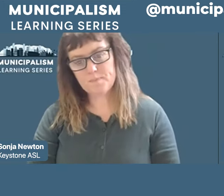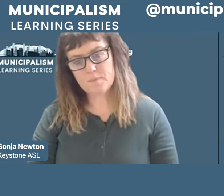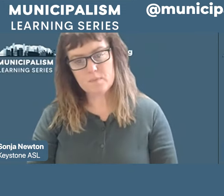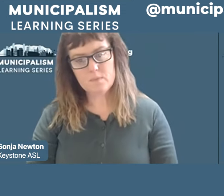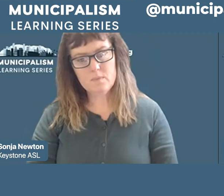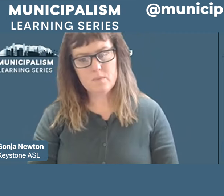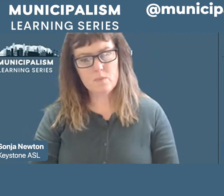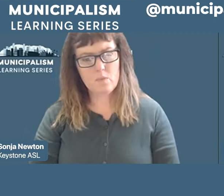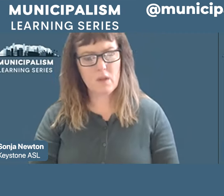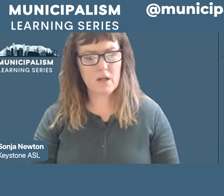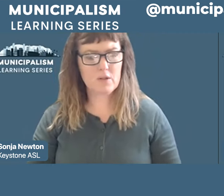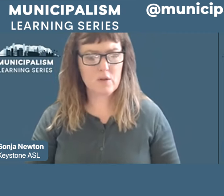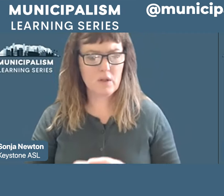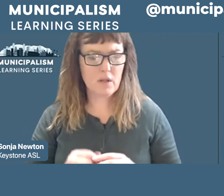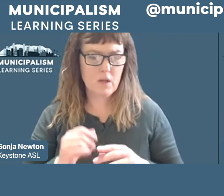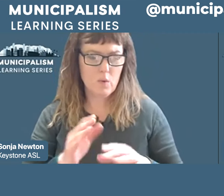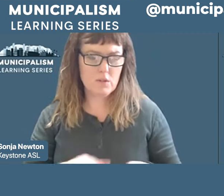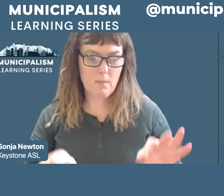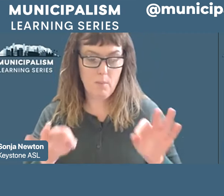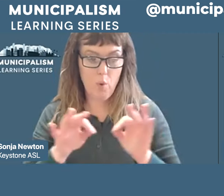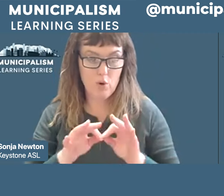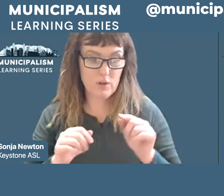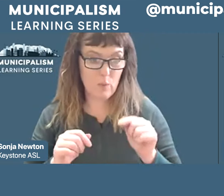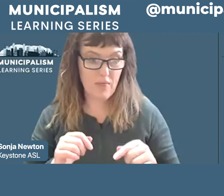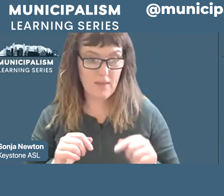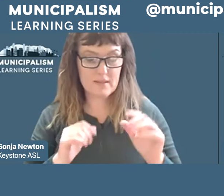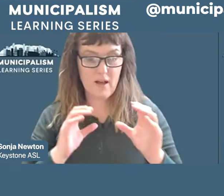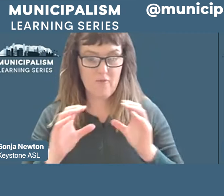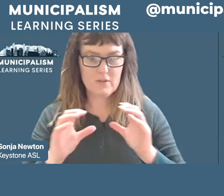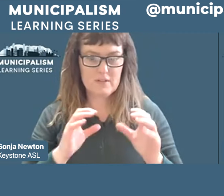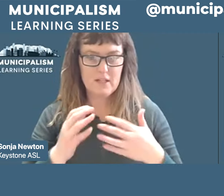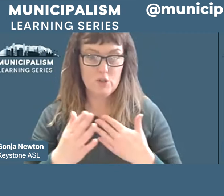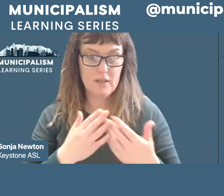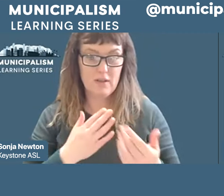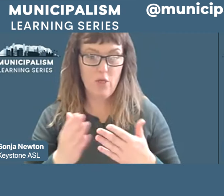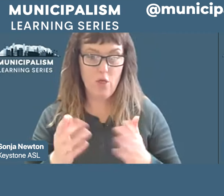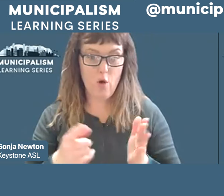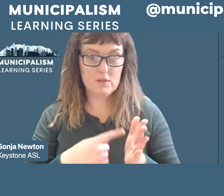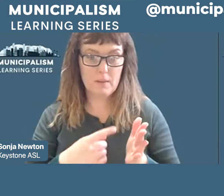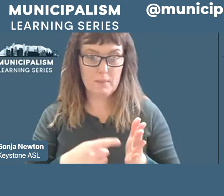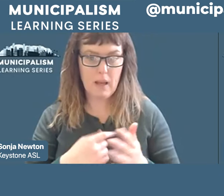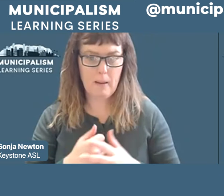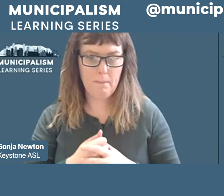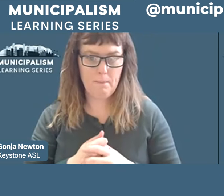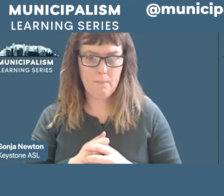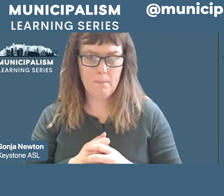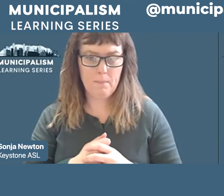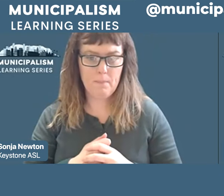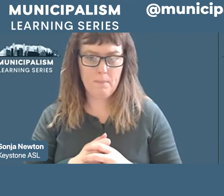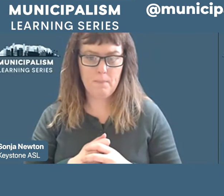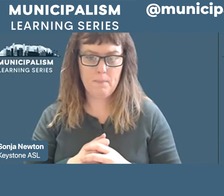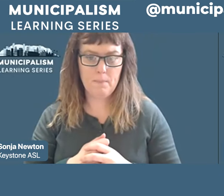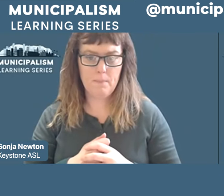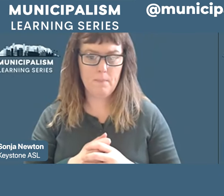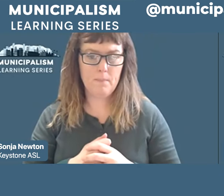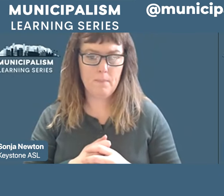municipalism is that even though sometimes there is you